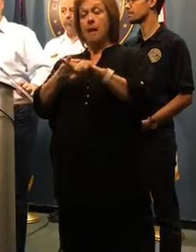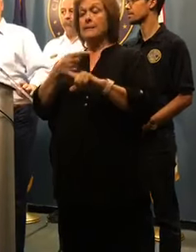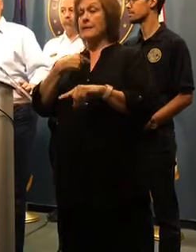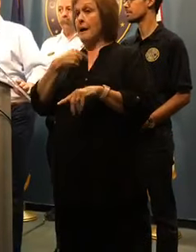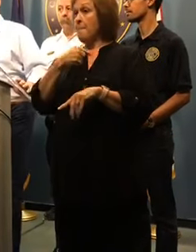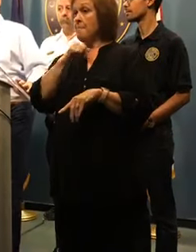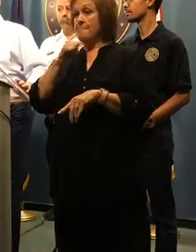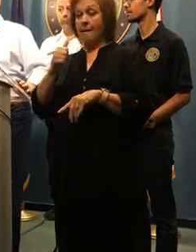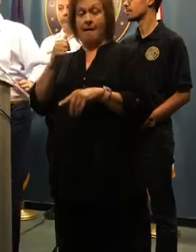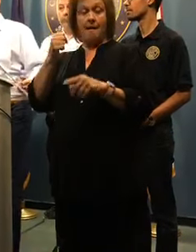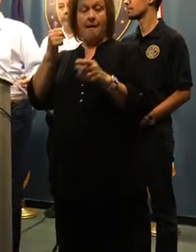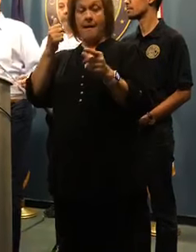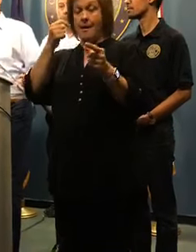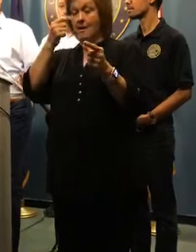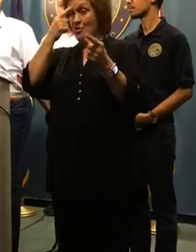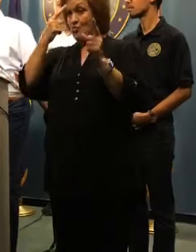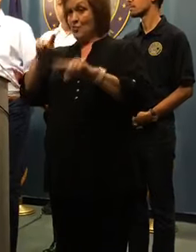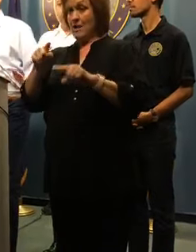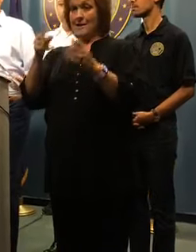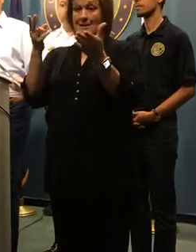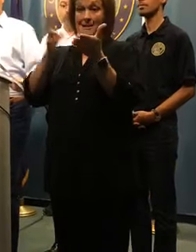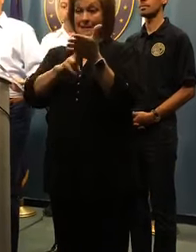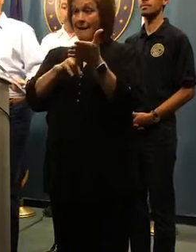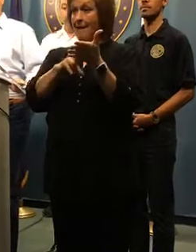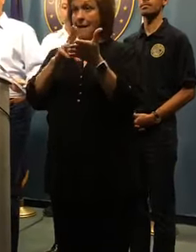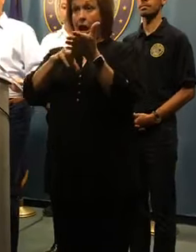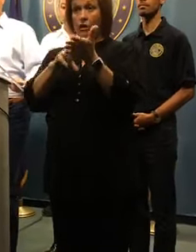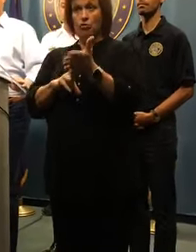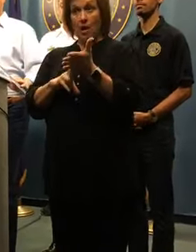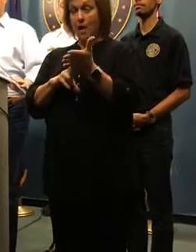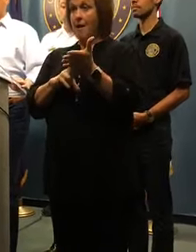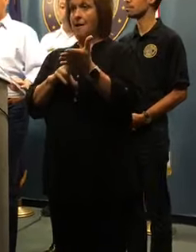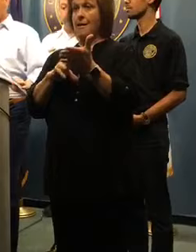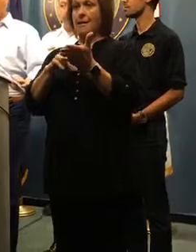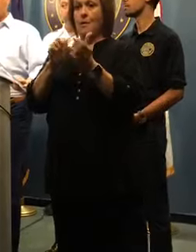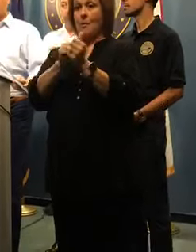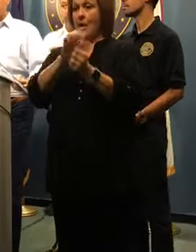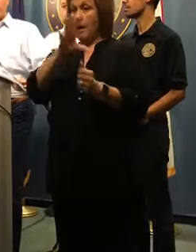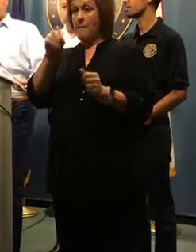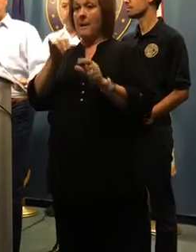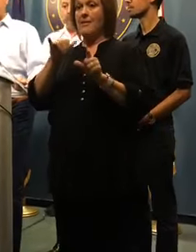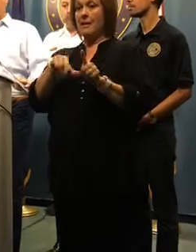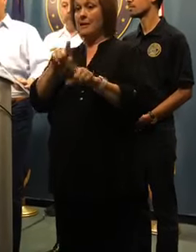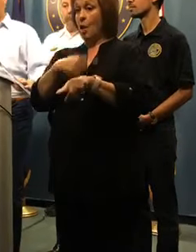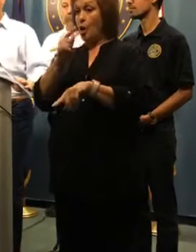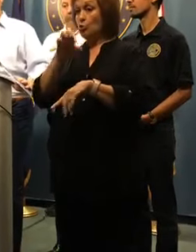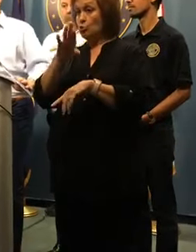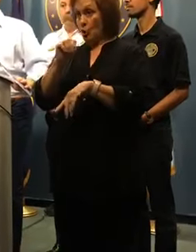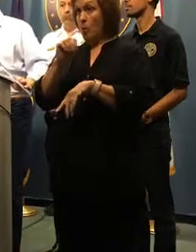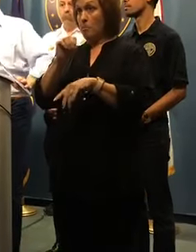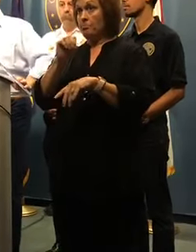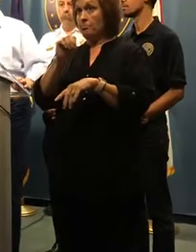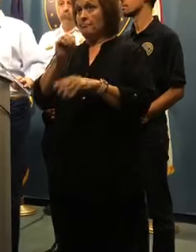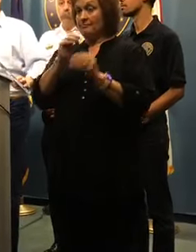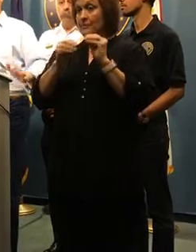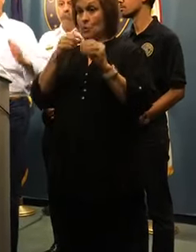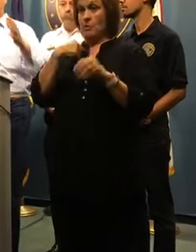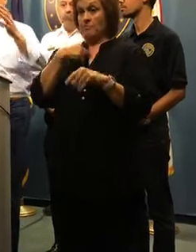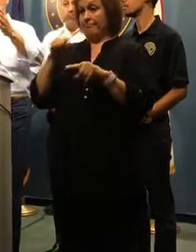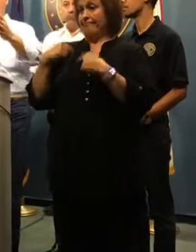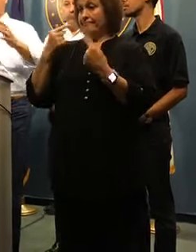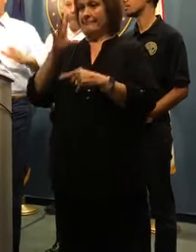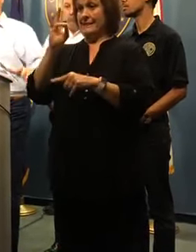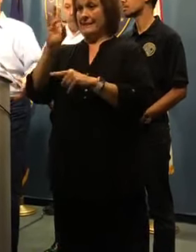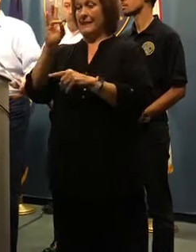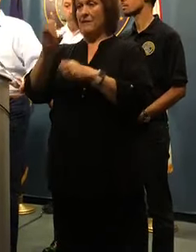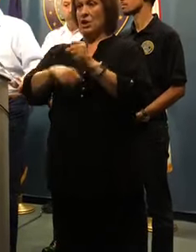-term contracts that would bind the next mayor or the next administration. This is a long-term fix. We've actually been working on it for seven years. It is a